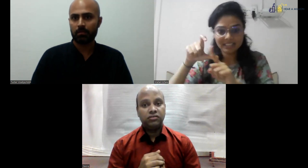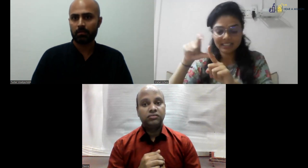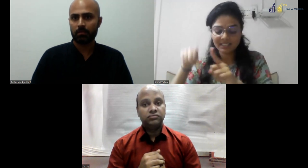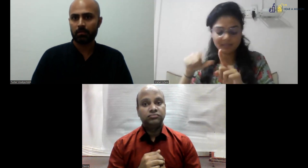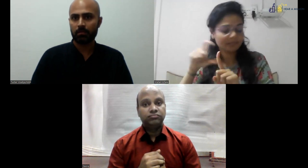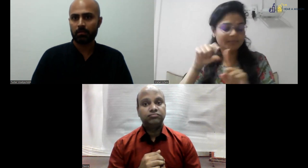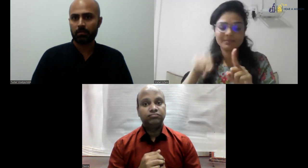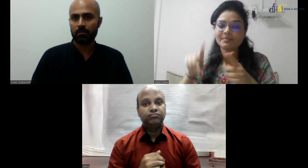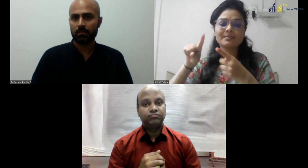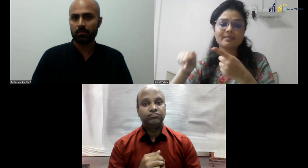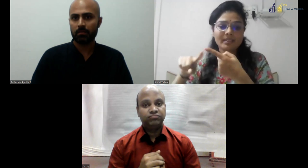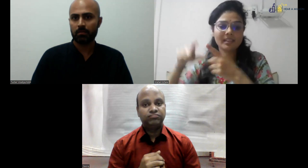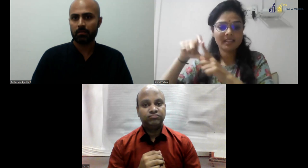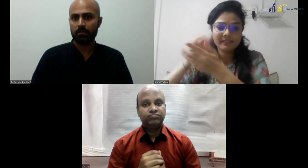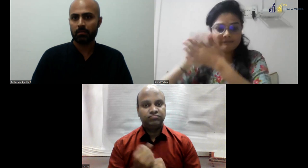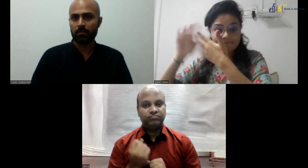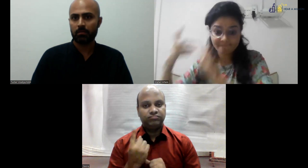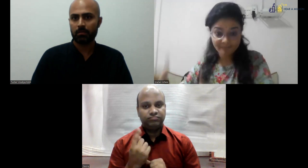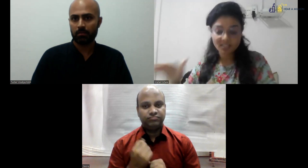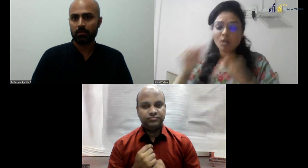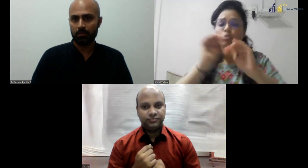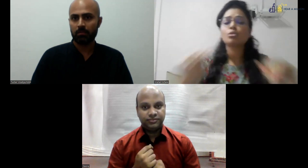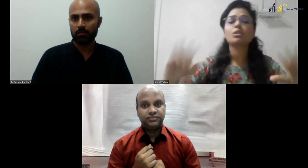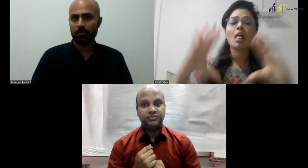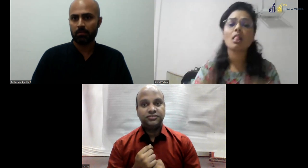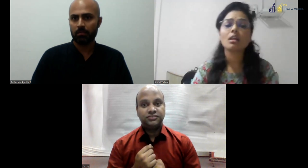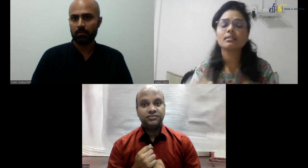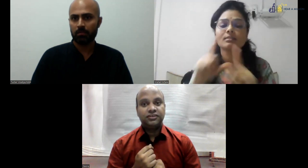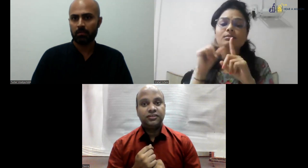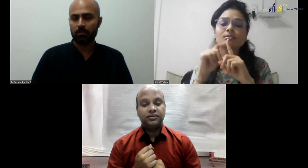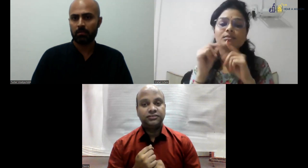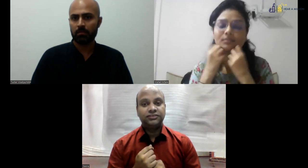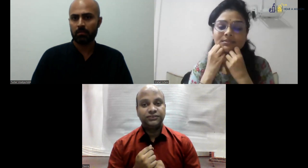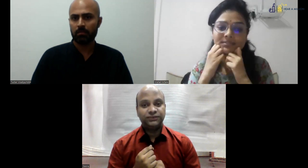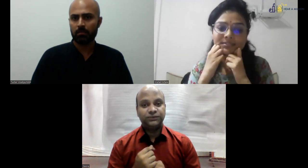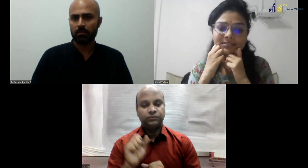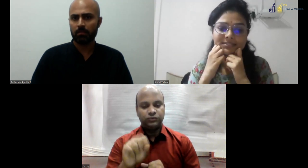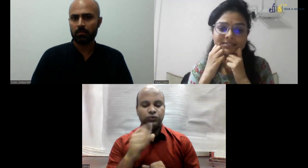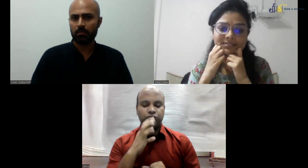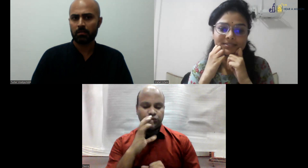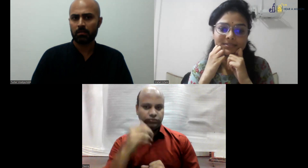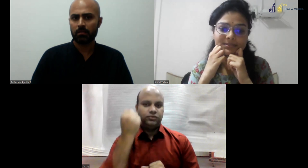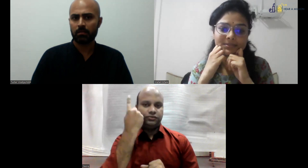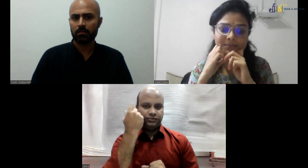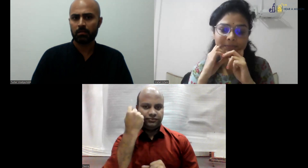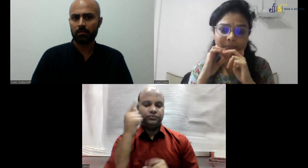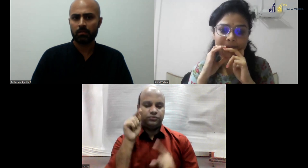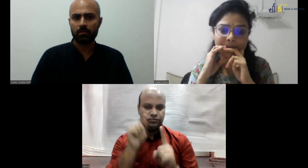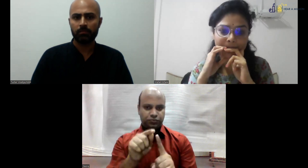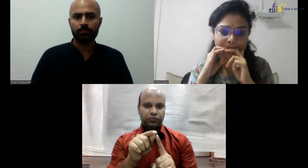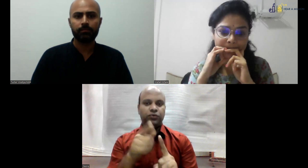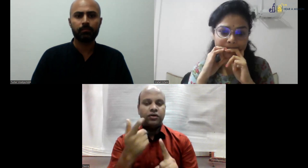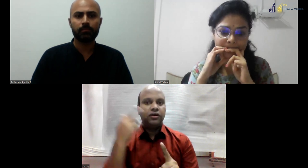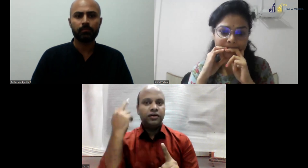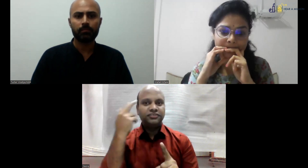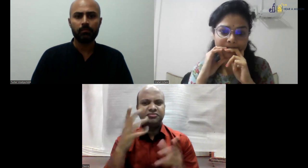Bombay. So, for example, we have D.A. course, right? After D.A. course, students, if you would have less students, what